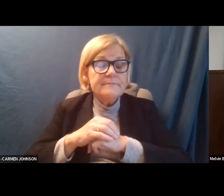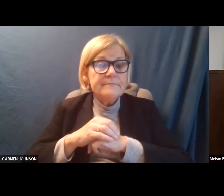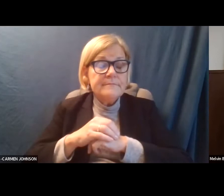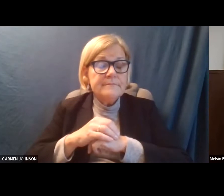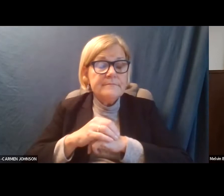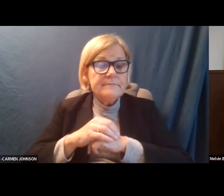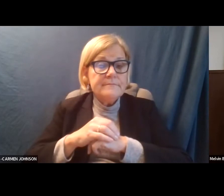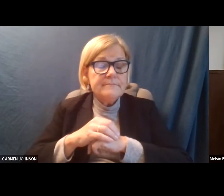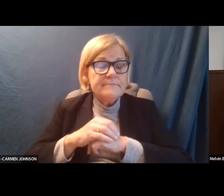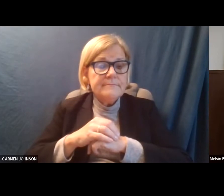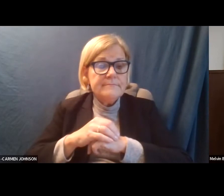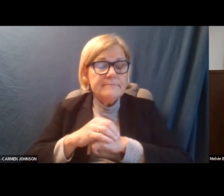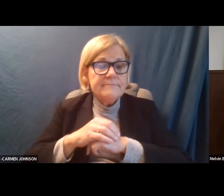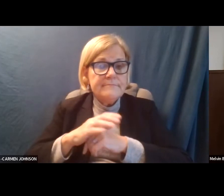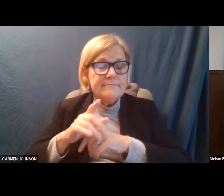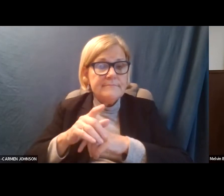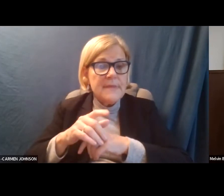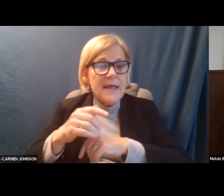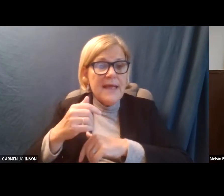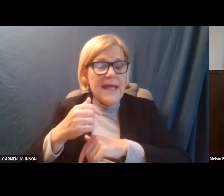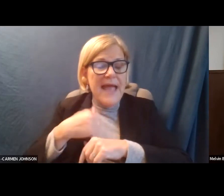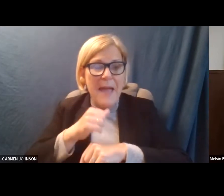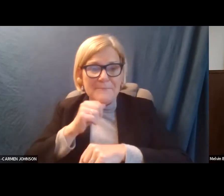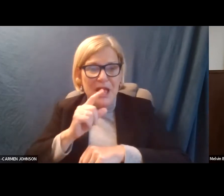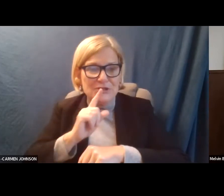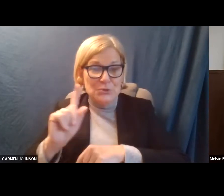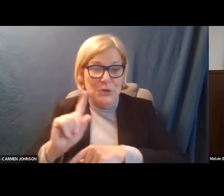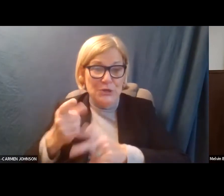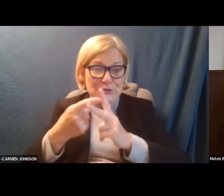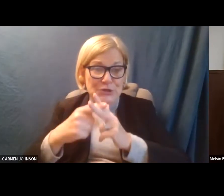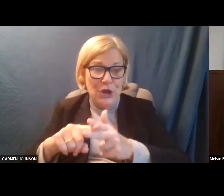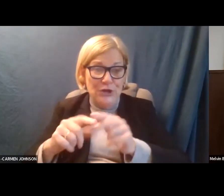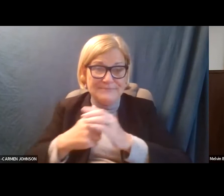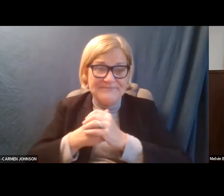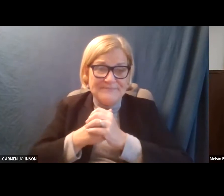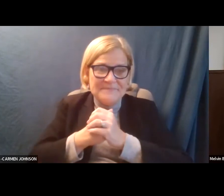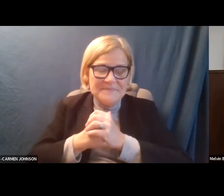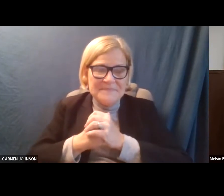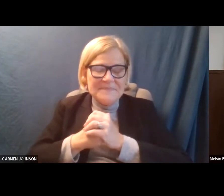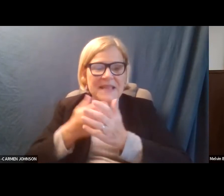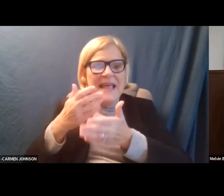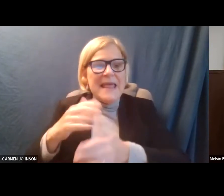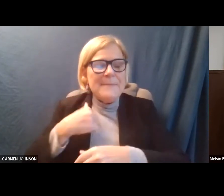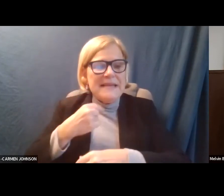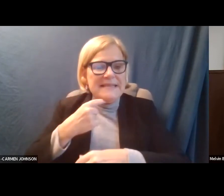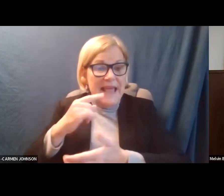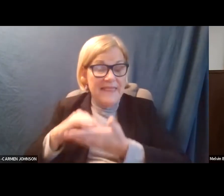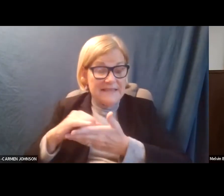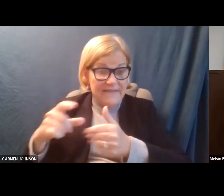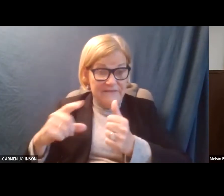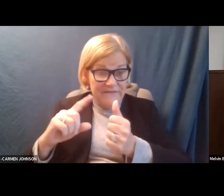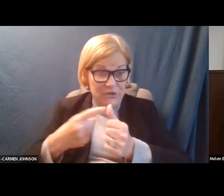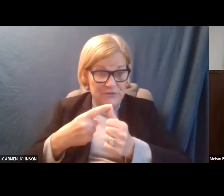Yeah, I'm sorry. Go ahead. I'm not even sure where to start. Let me just say this first,